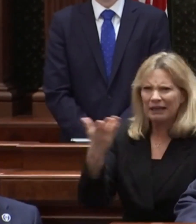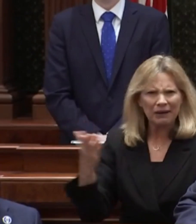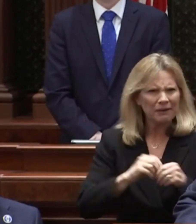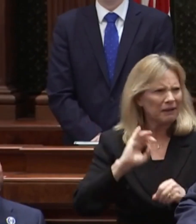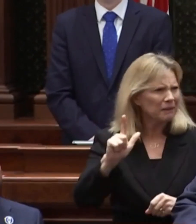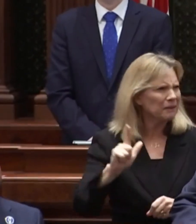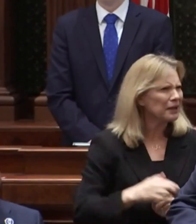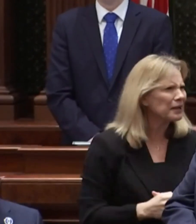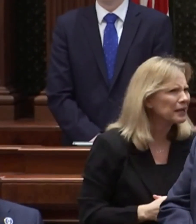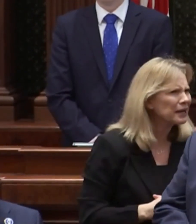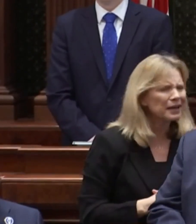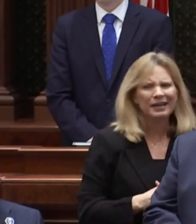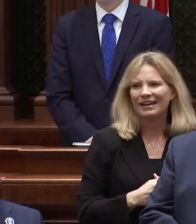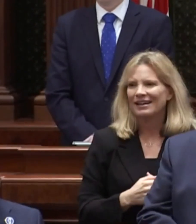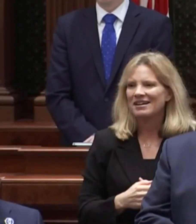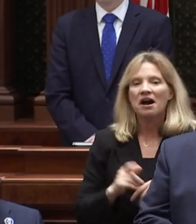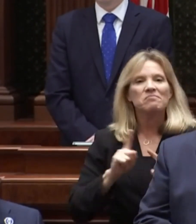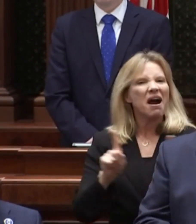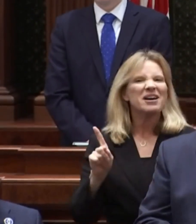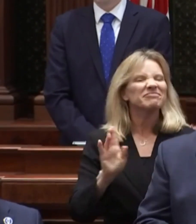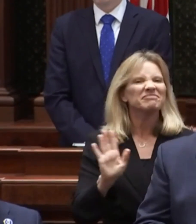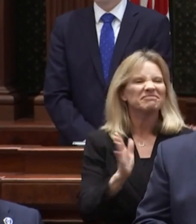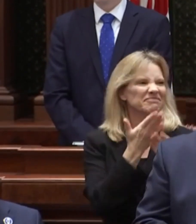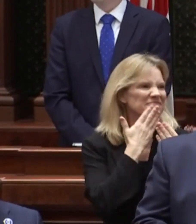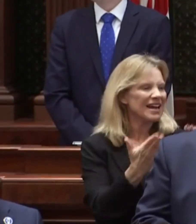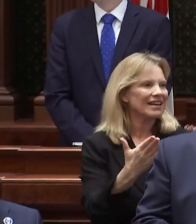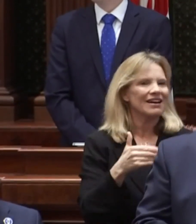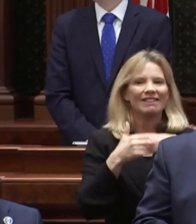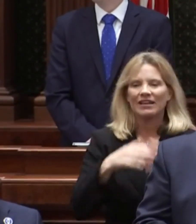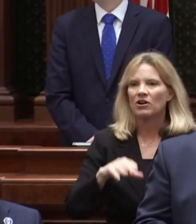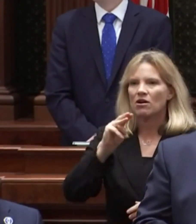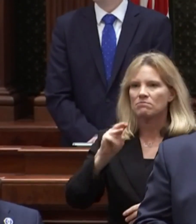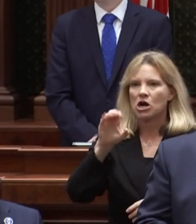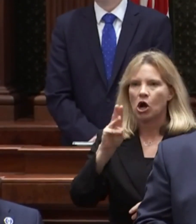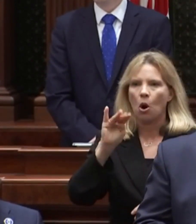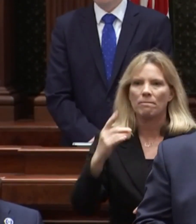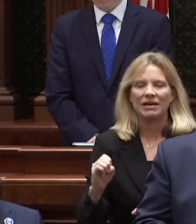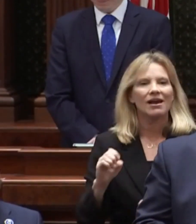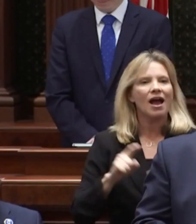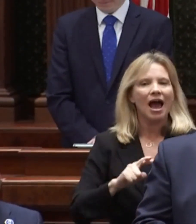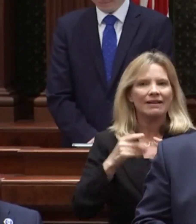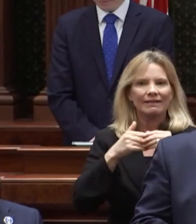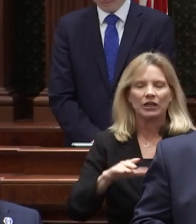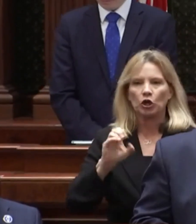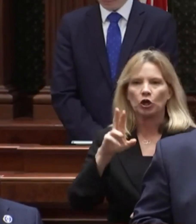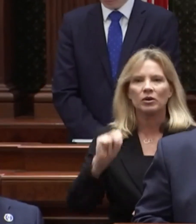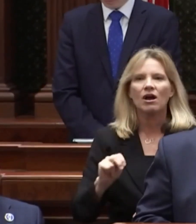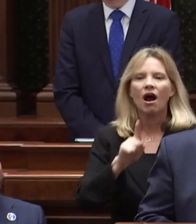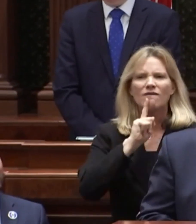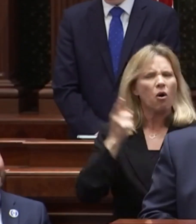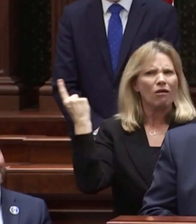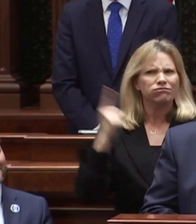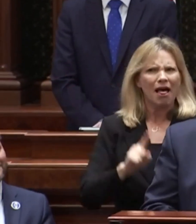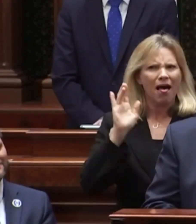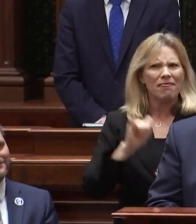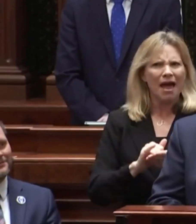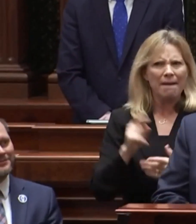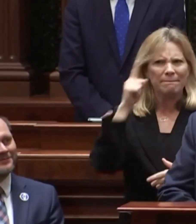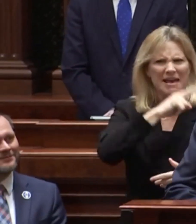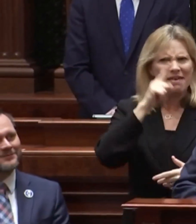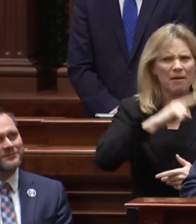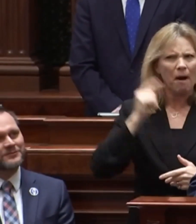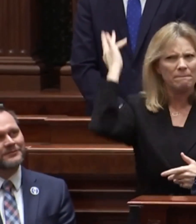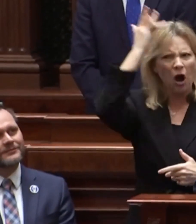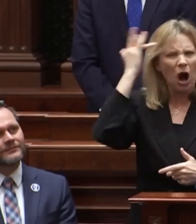Illinois state government. But I want to thank Leader McCombie and Leader Curran for dispelling that